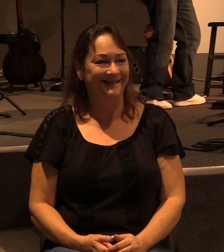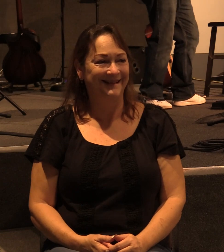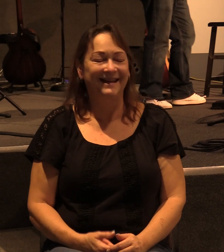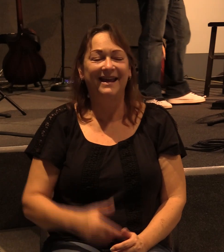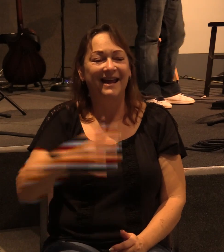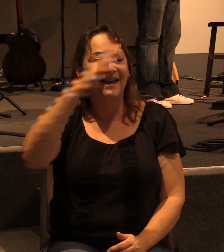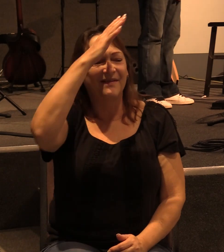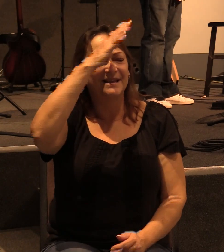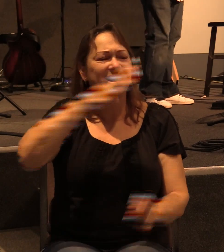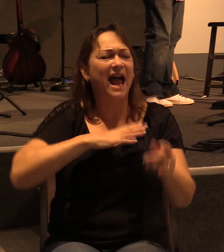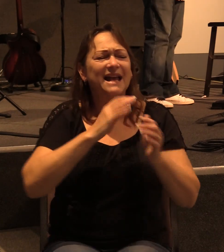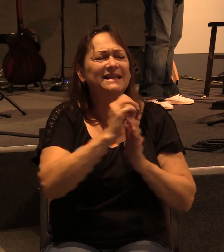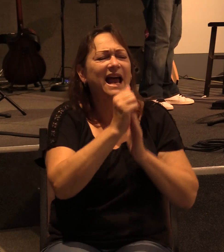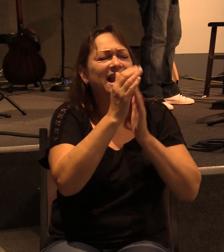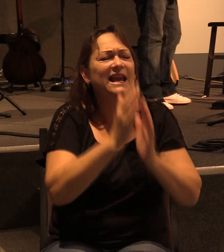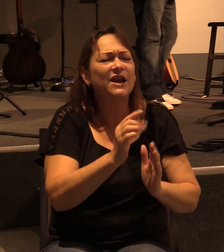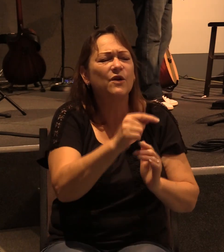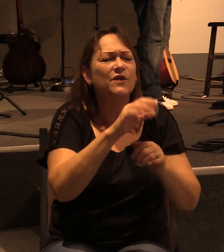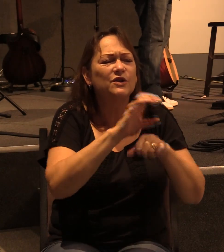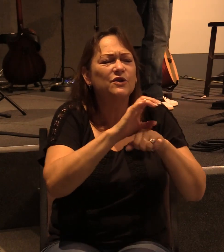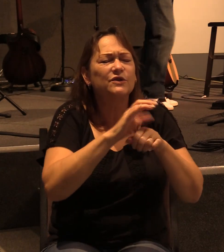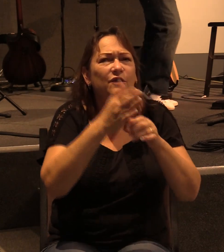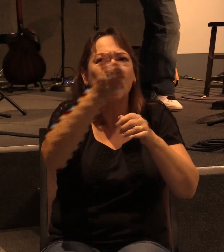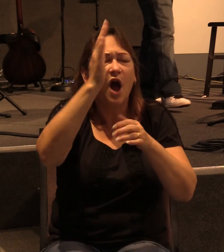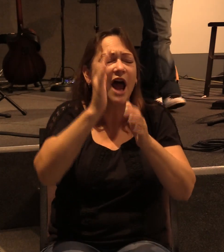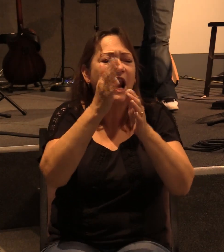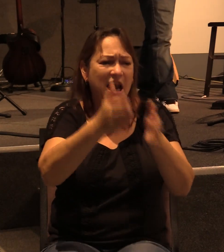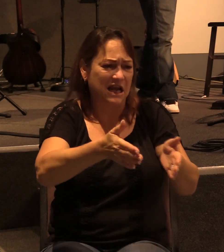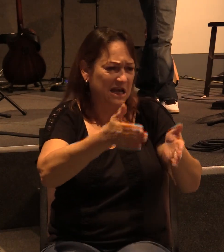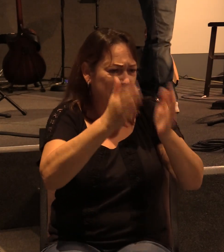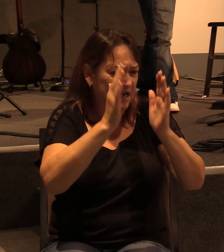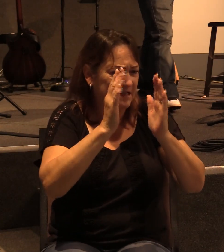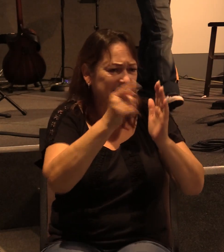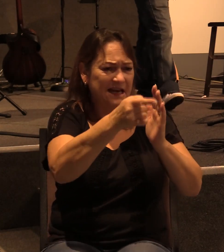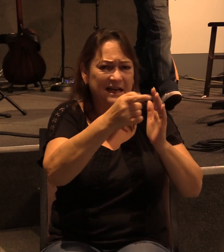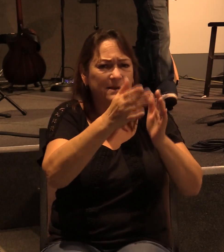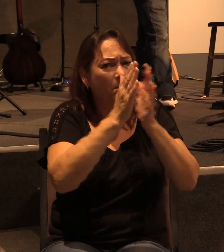or this guy's a leader in the church, so God listens to his prayers more than mine.